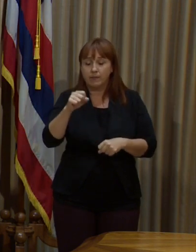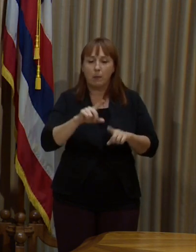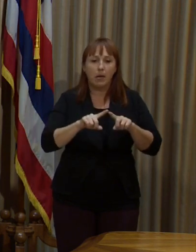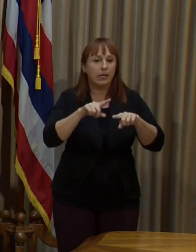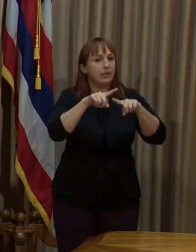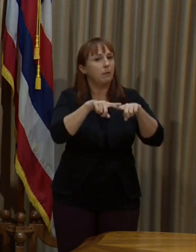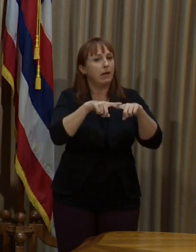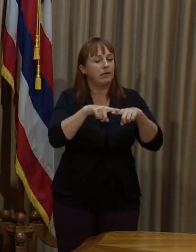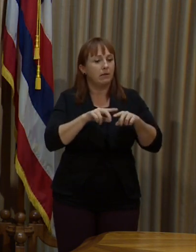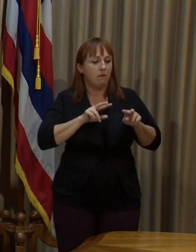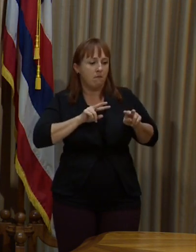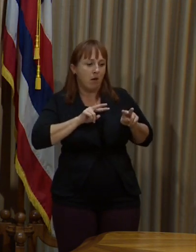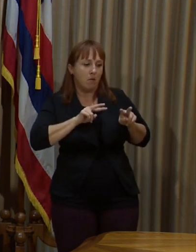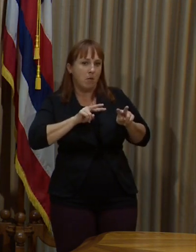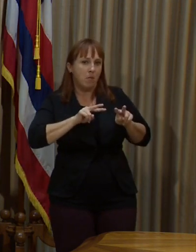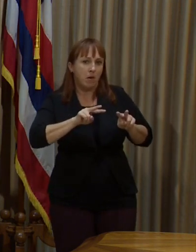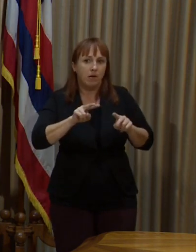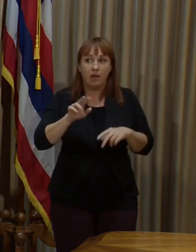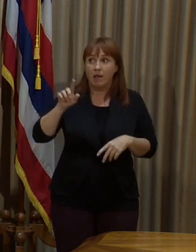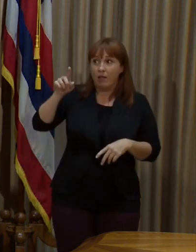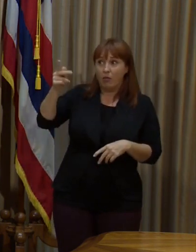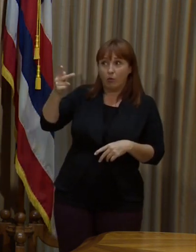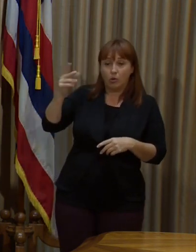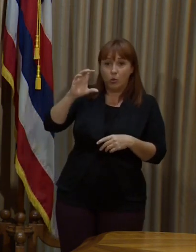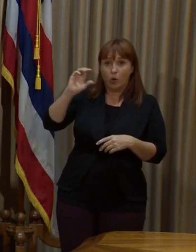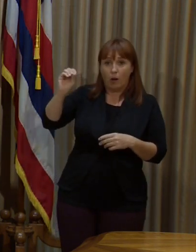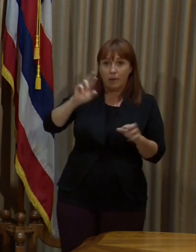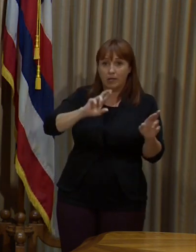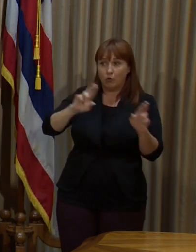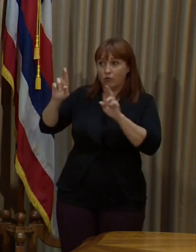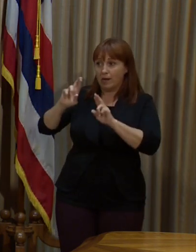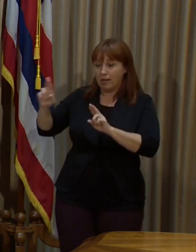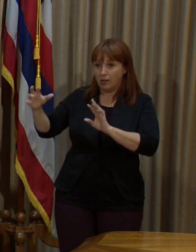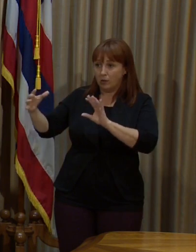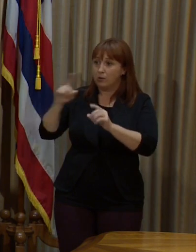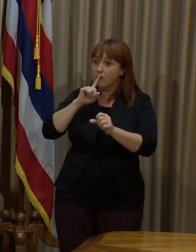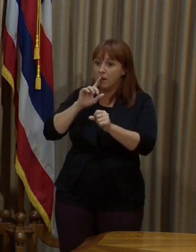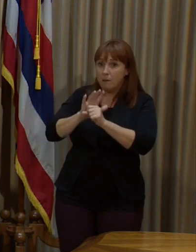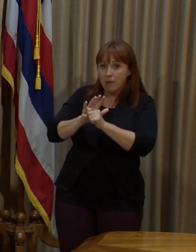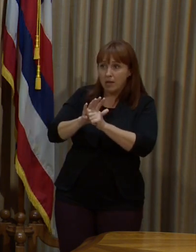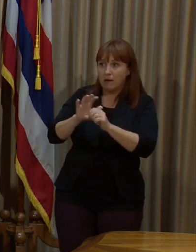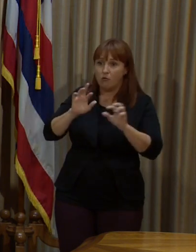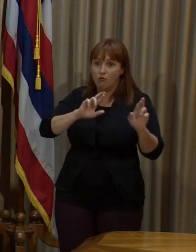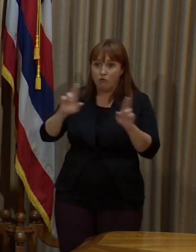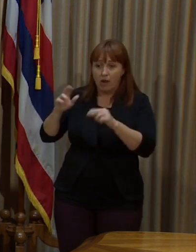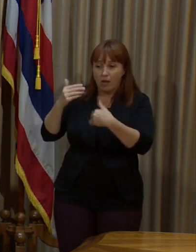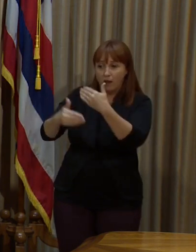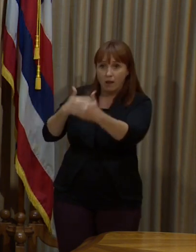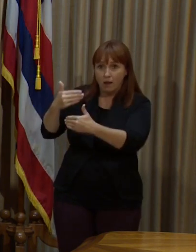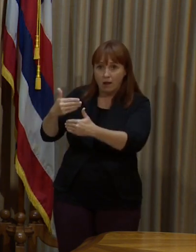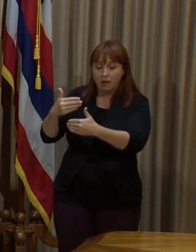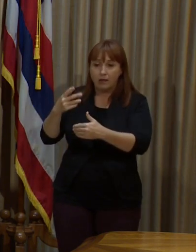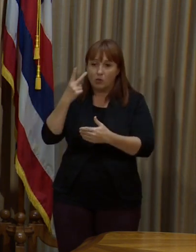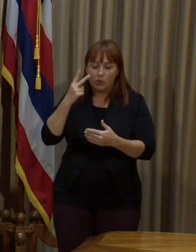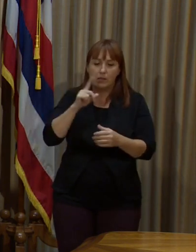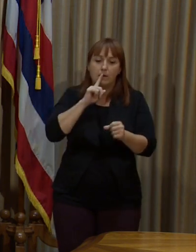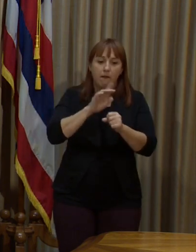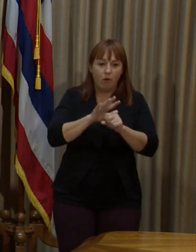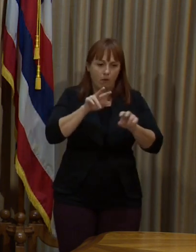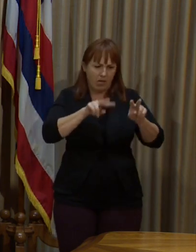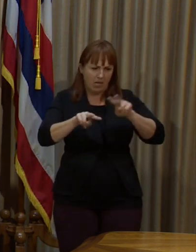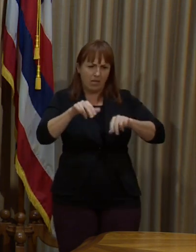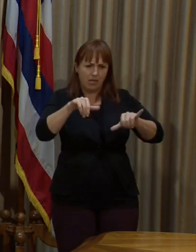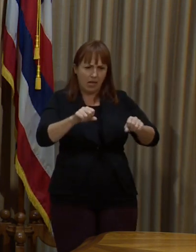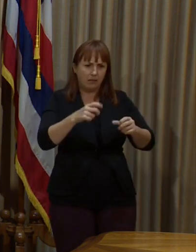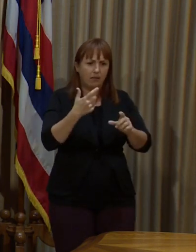it depends on how quickly they will be able to connect the networks to get access to vaccination information